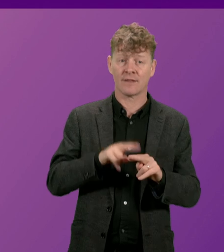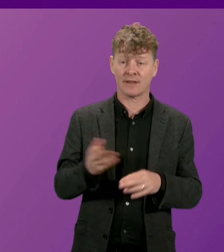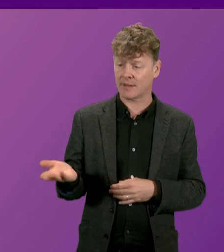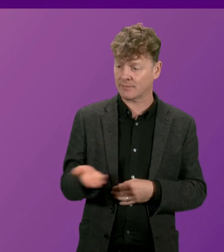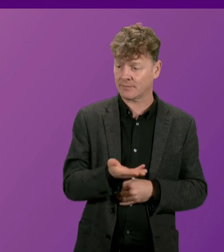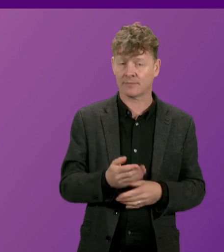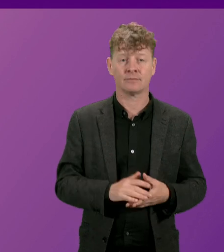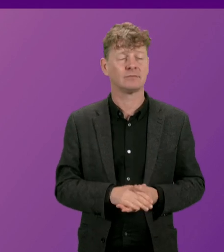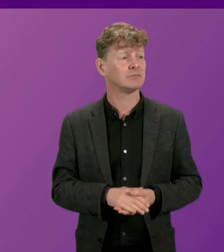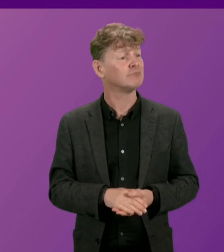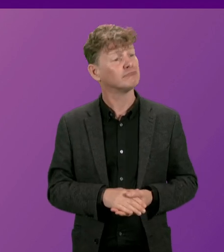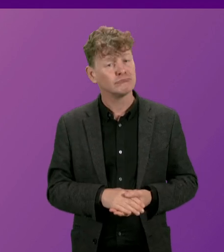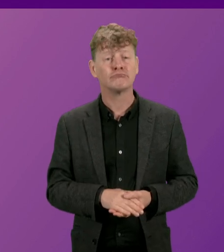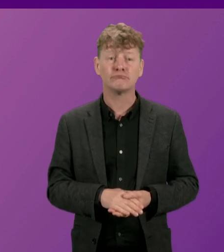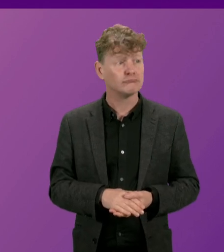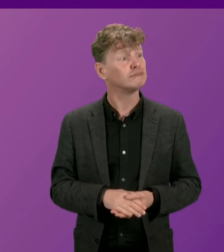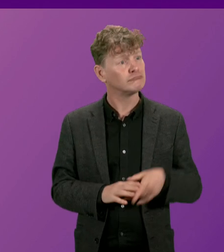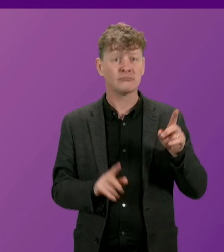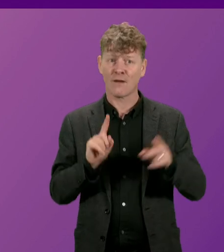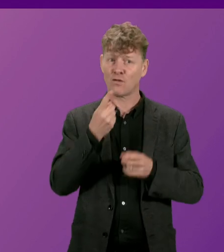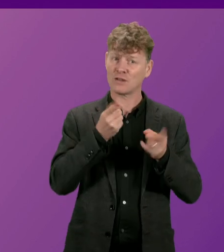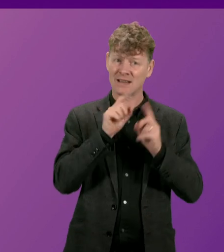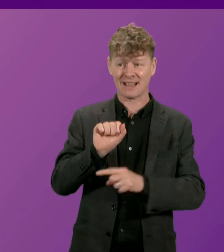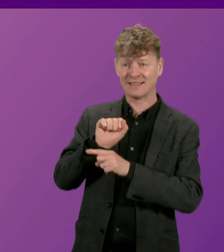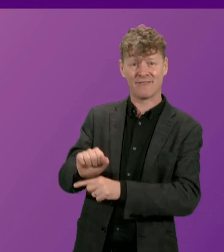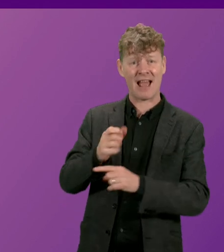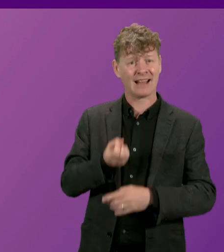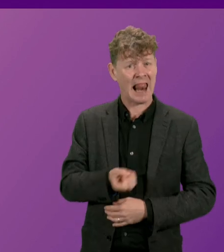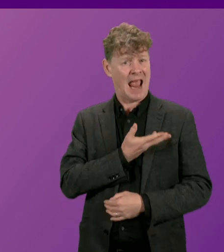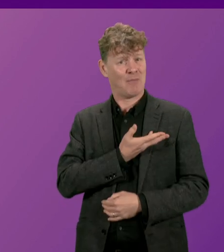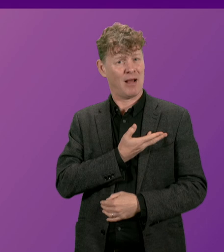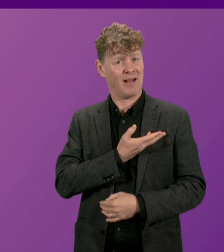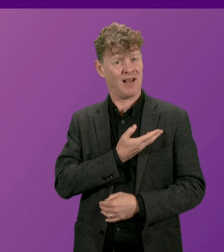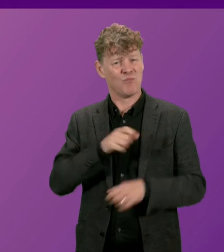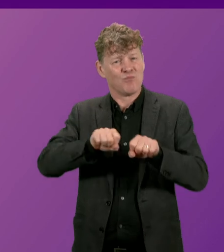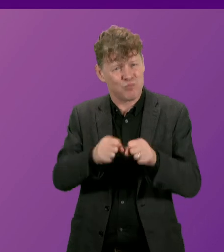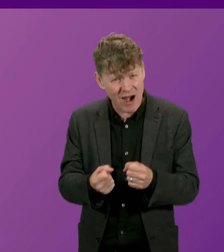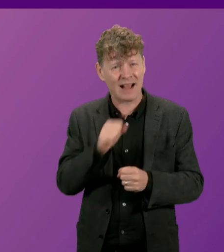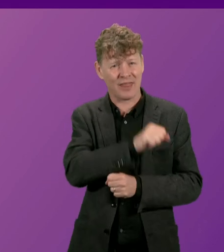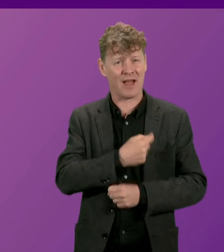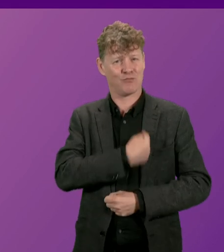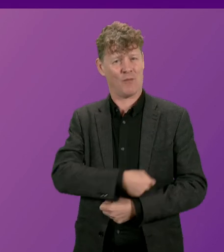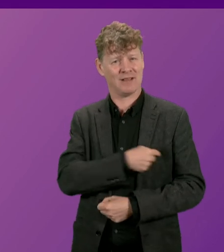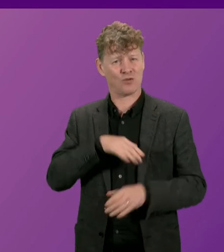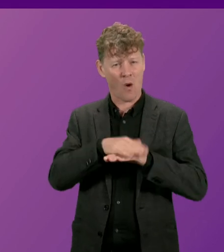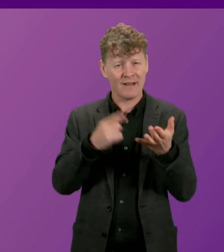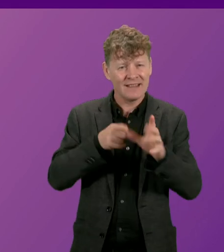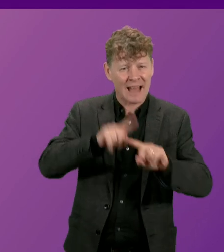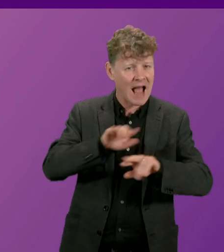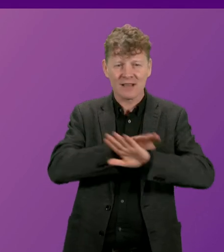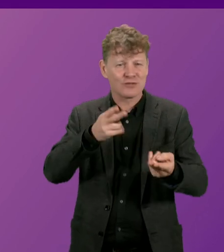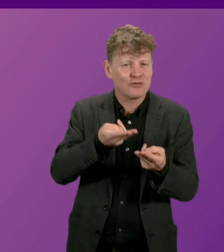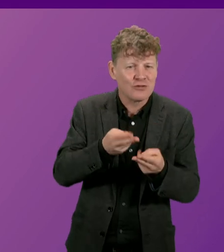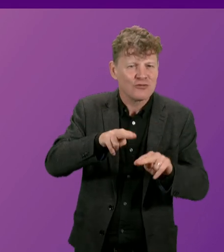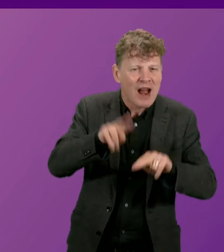It is nice to hear the First Minister defending Labour for shamelessly breaking their promises not to raise taxes in working people.